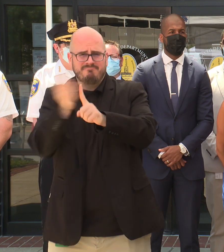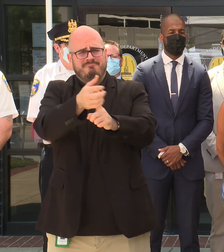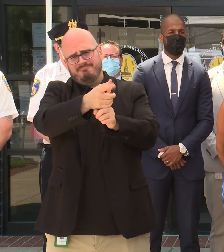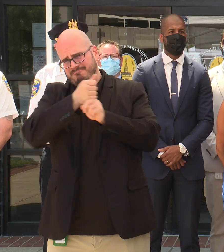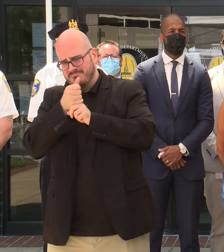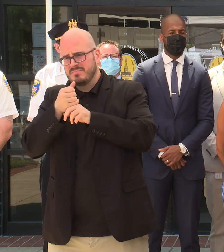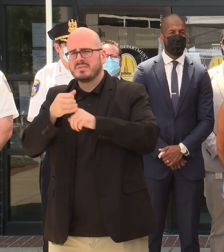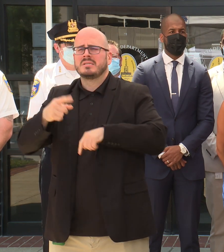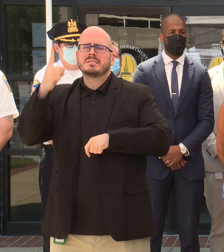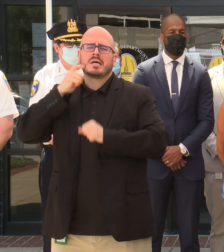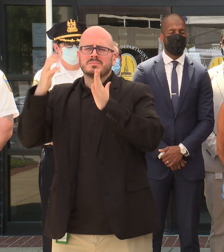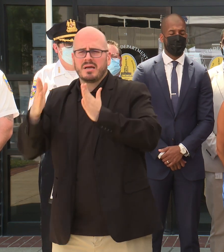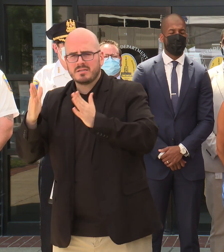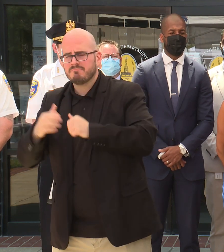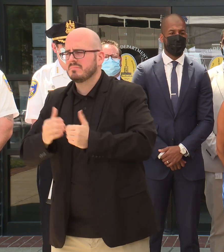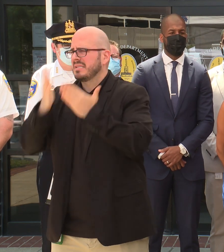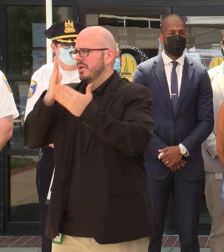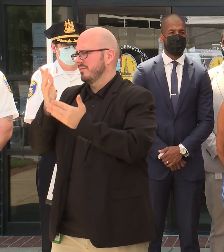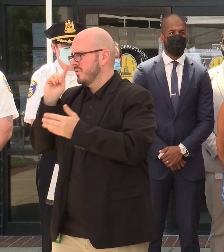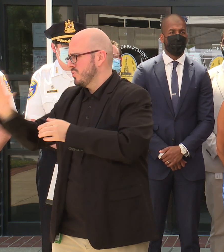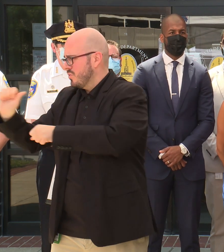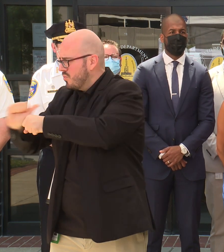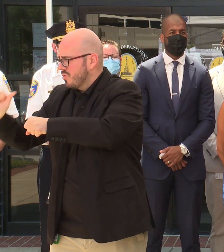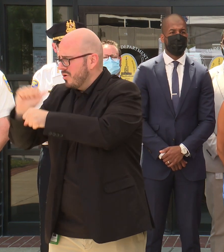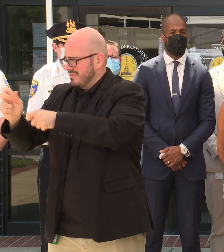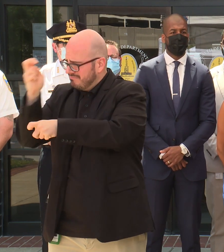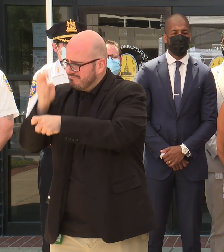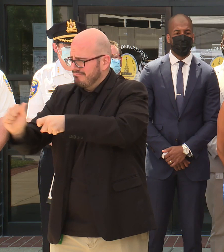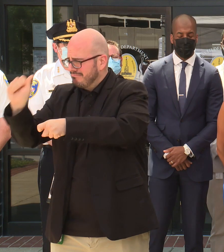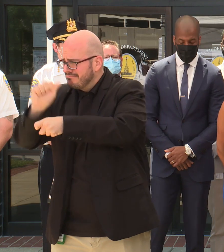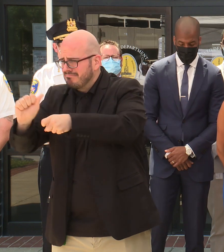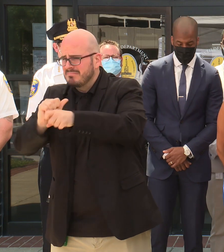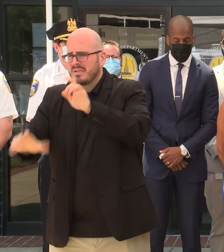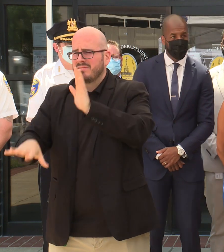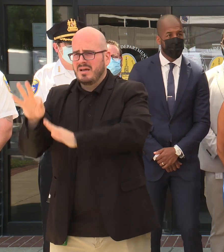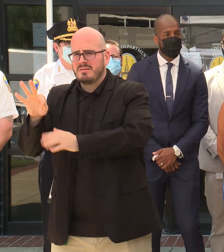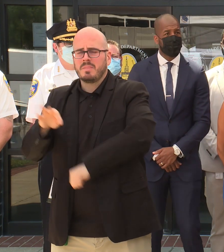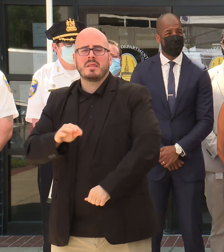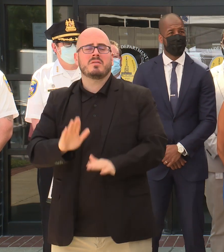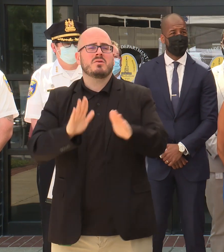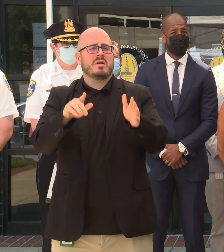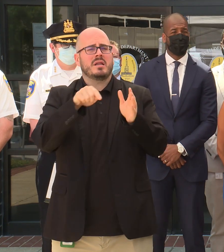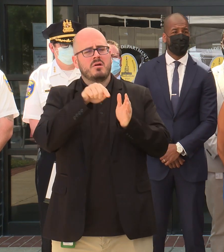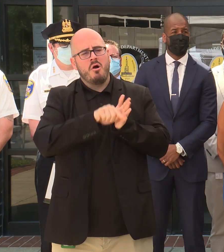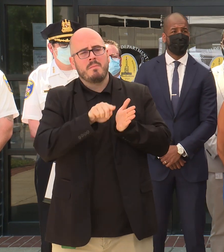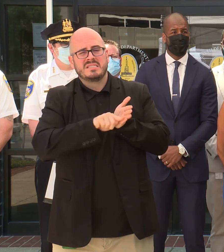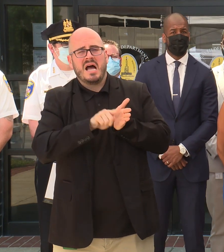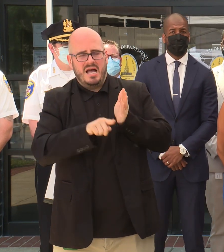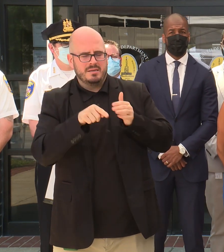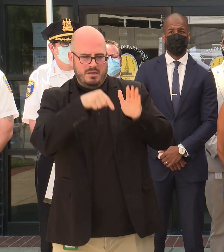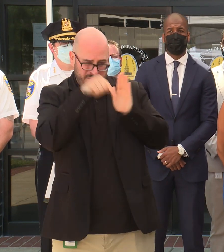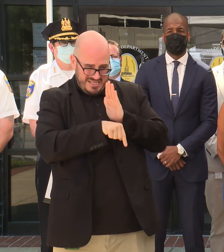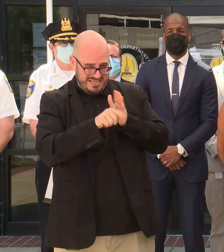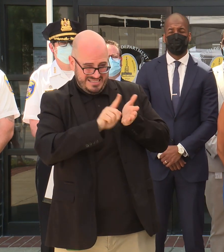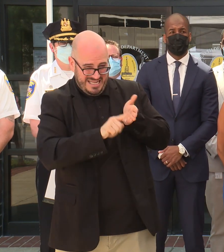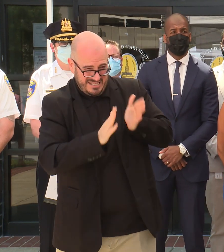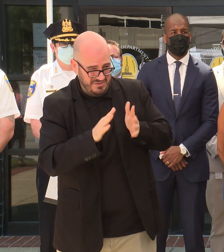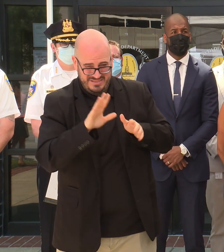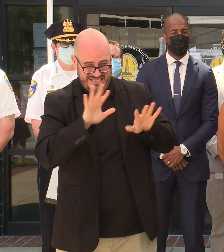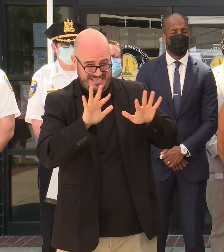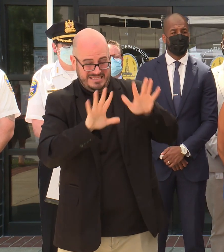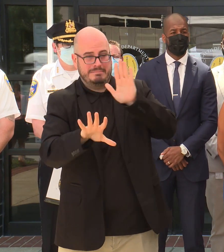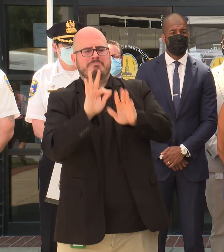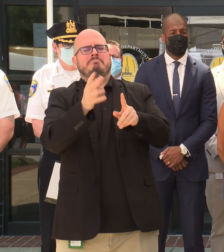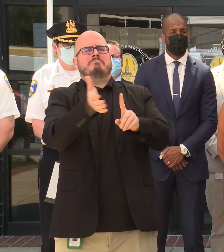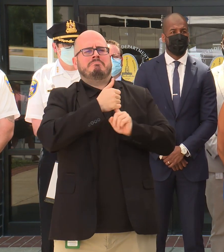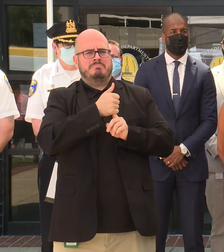thank them directly for their work, in particular, the work of the great homicide detectives that worked on this case and the